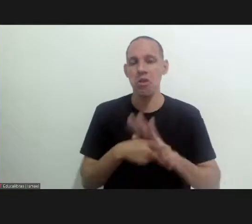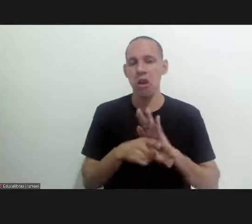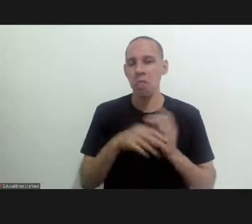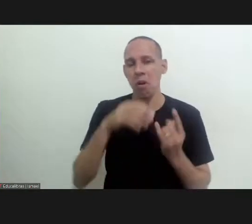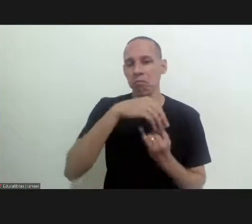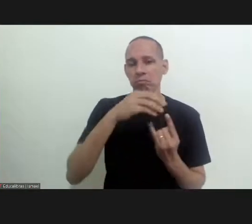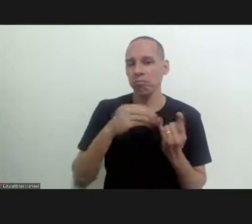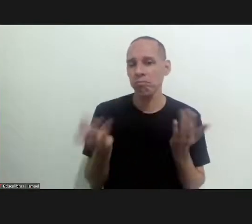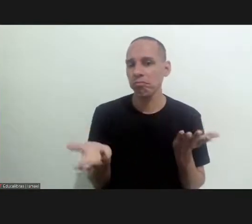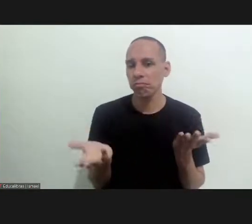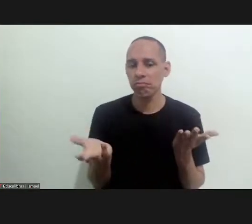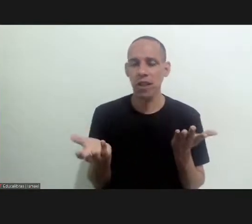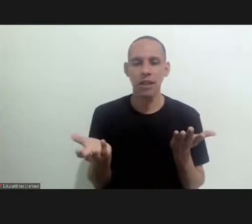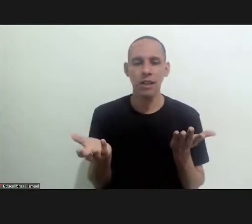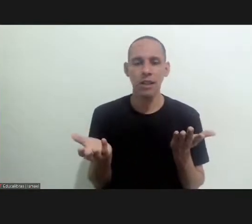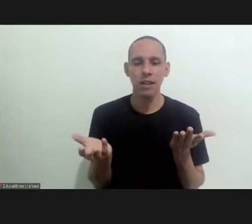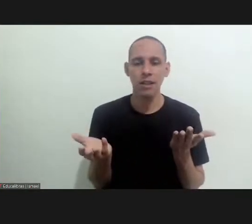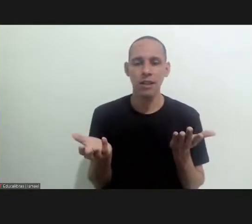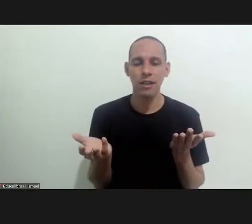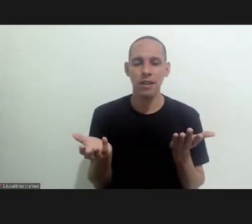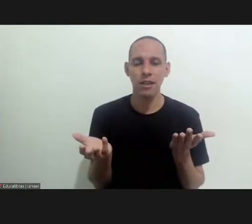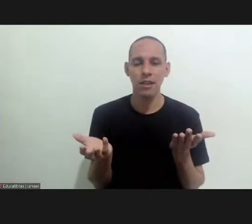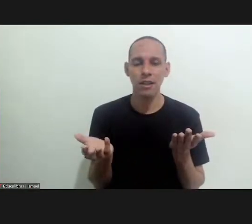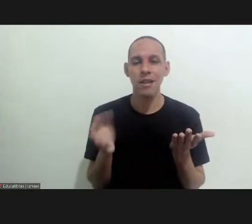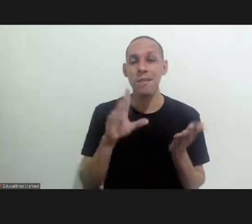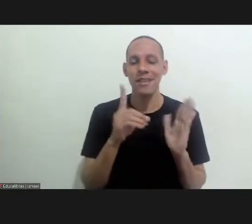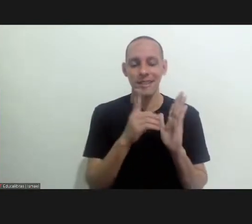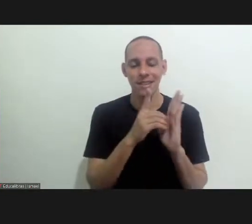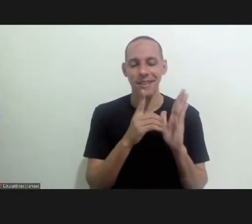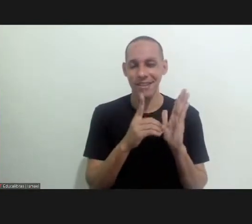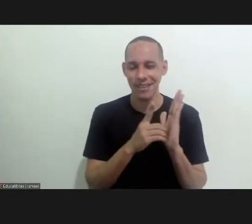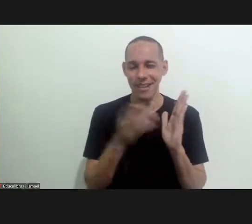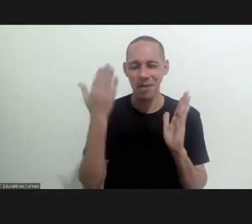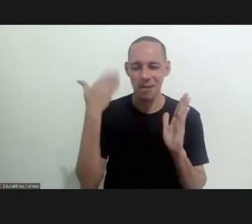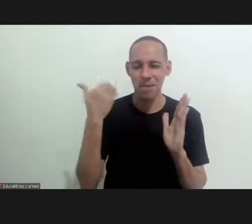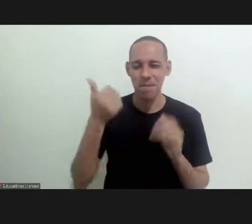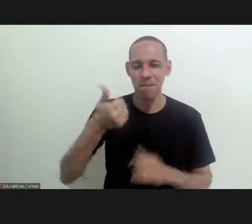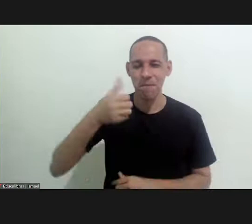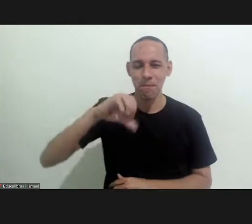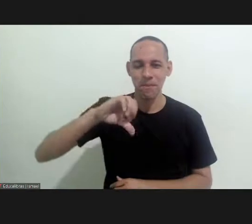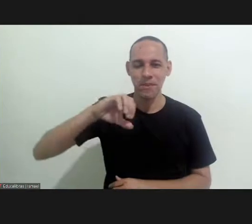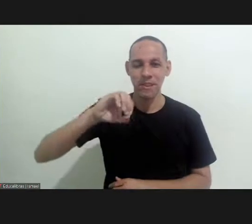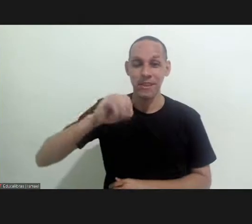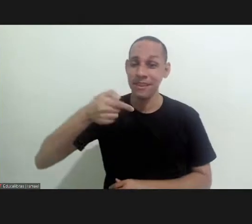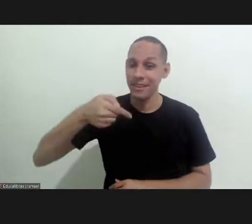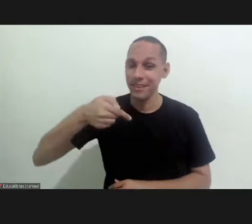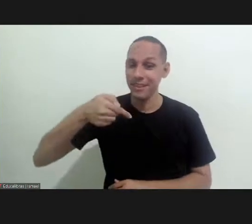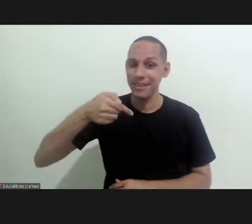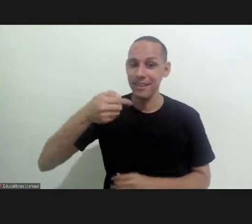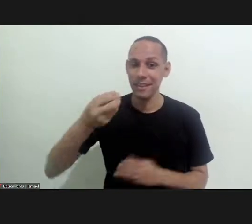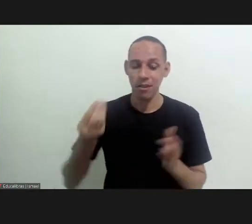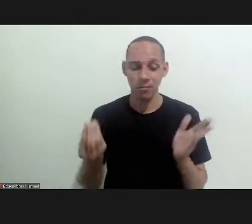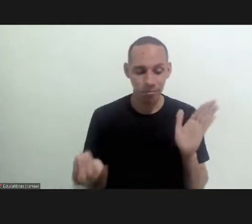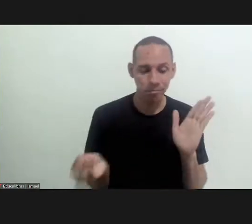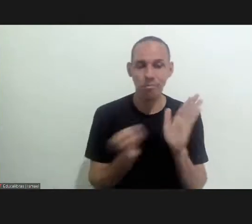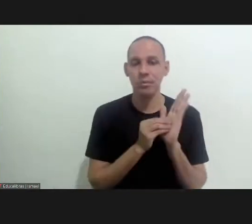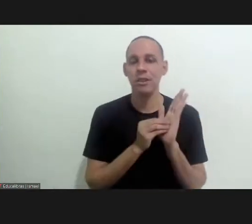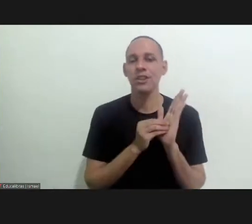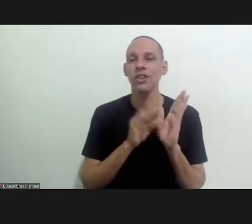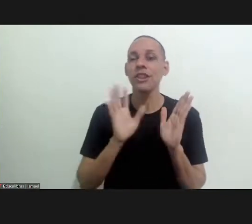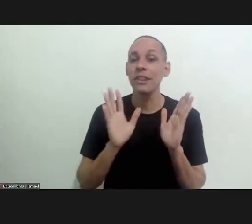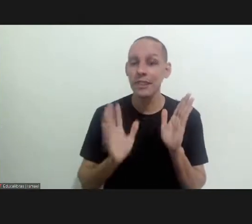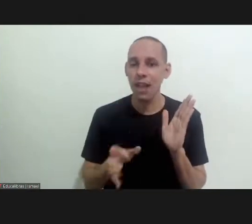institute of cruz or just the journal of institute of cruz as all the cruz but that uh decree of 1907